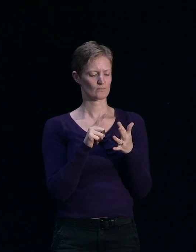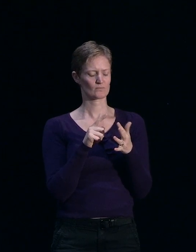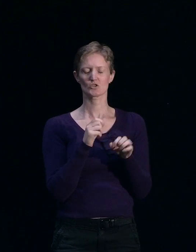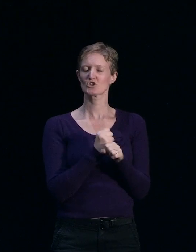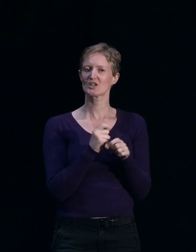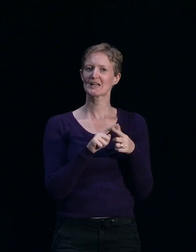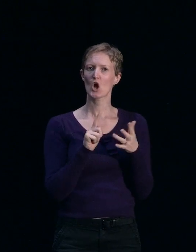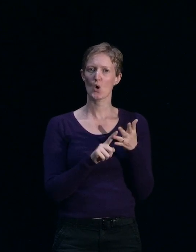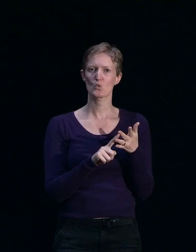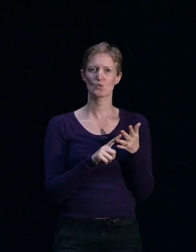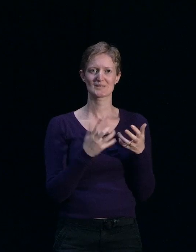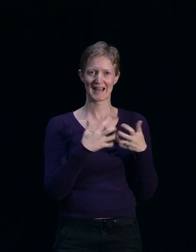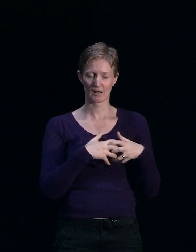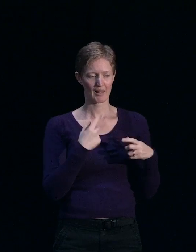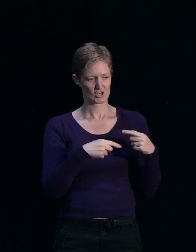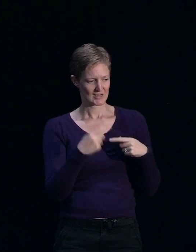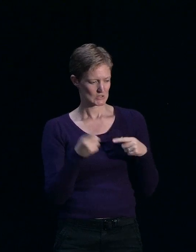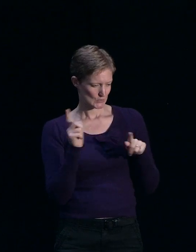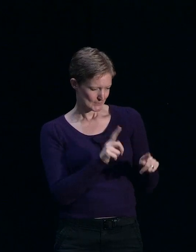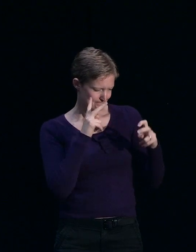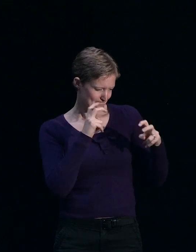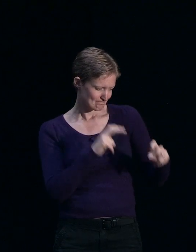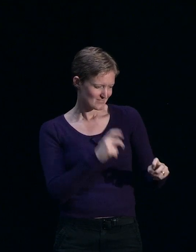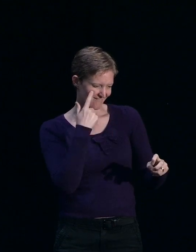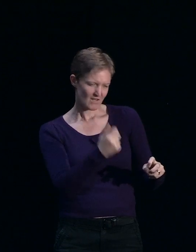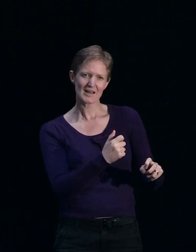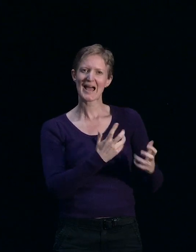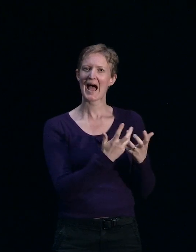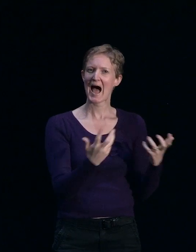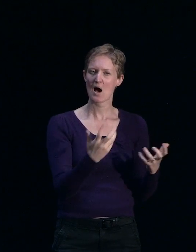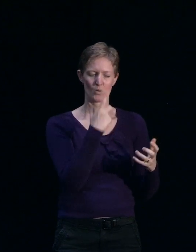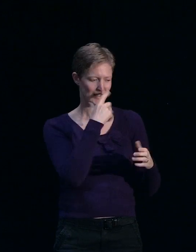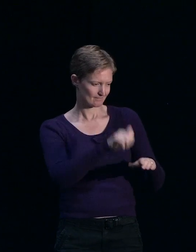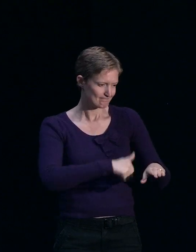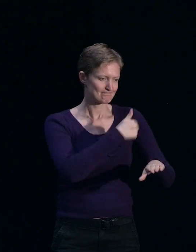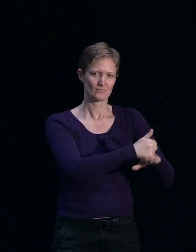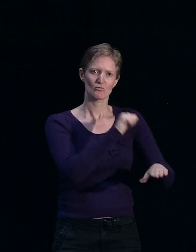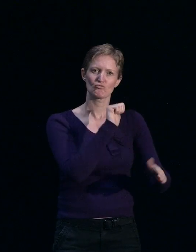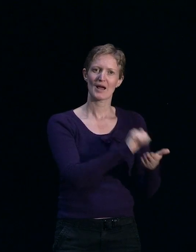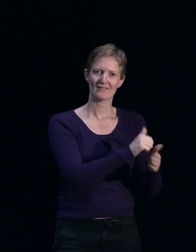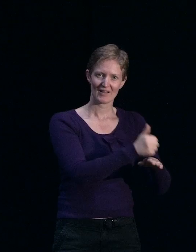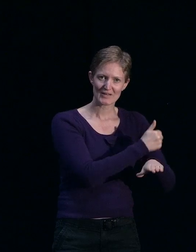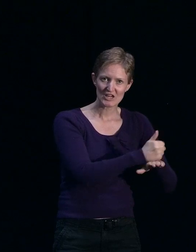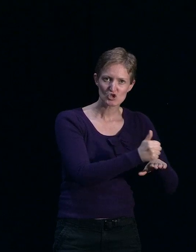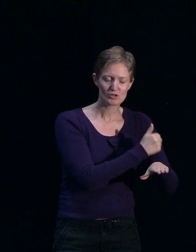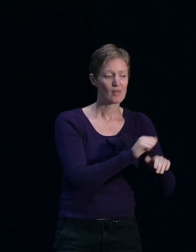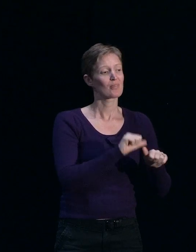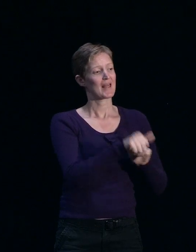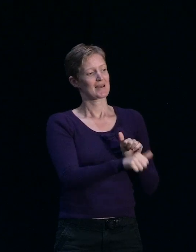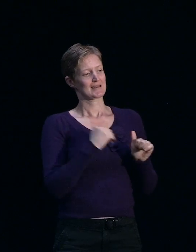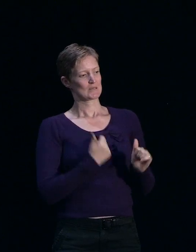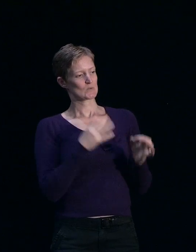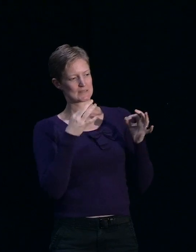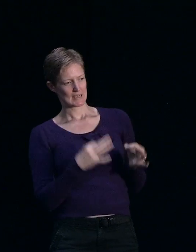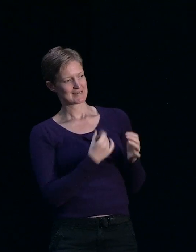viable solutions. And then you've got to get your building capacity lined up with all of those individual projects